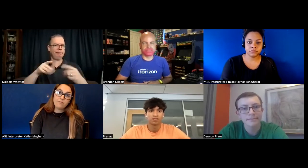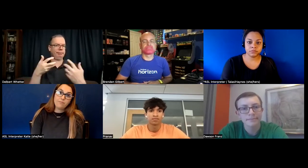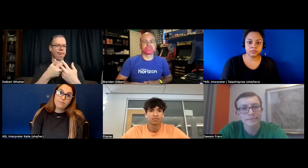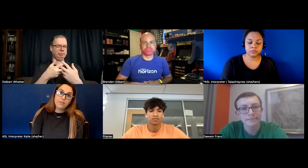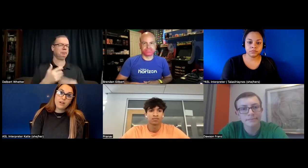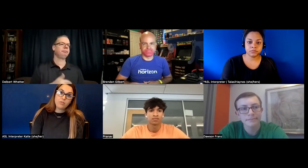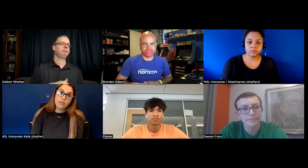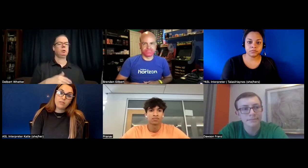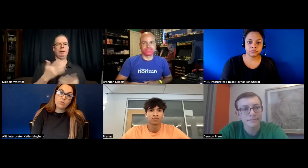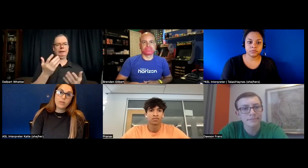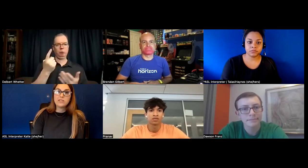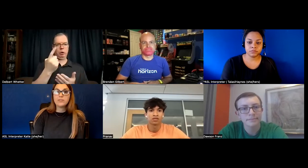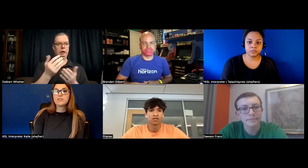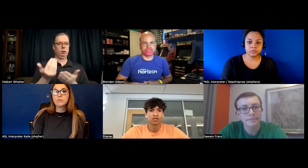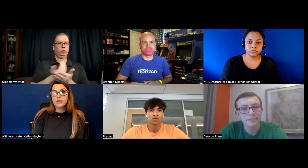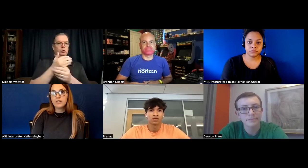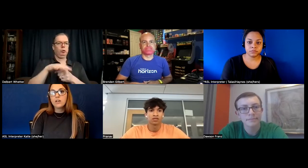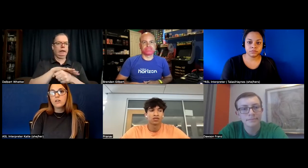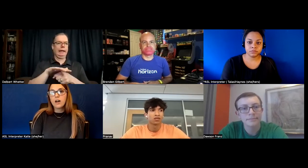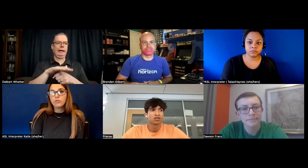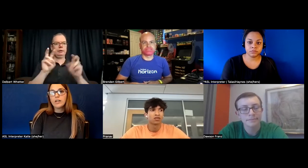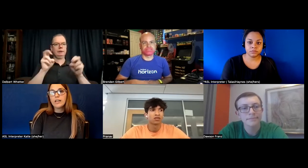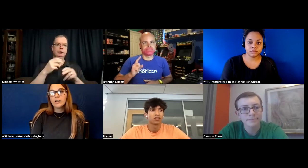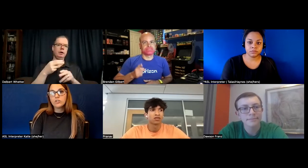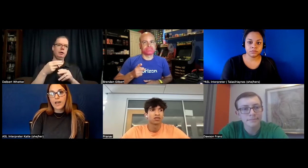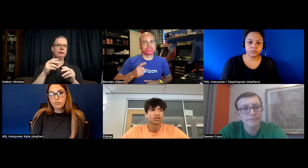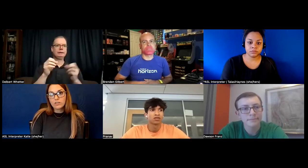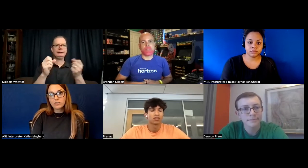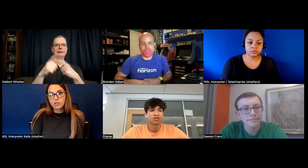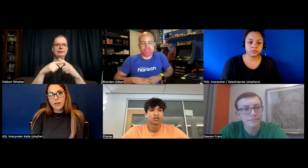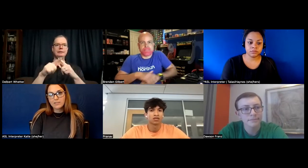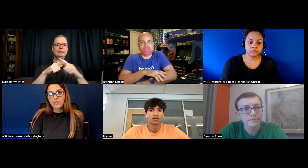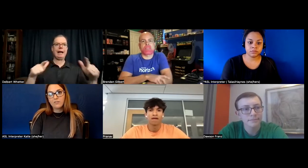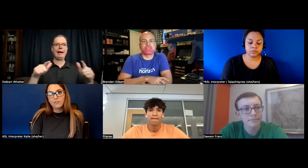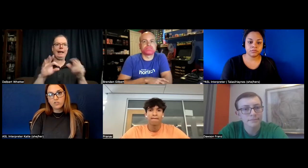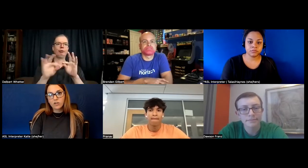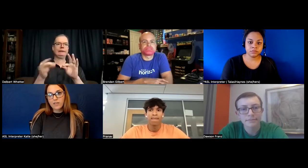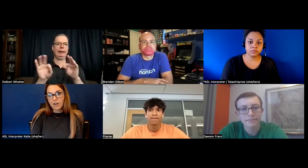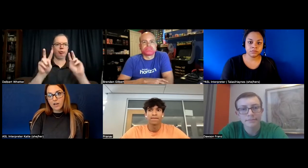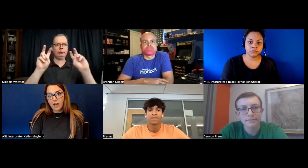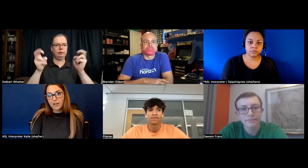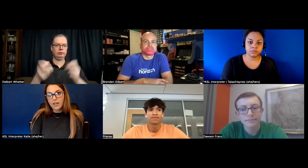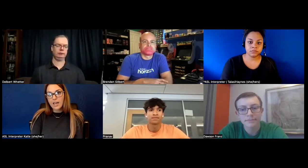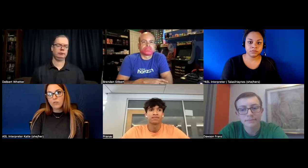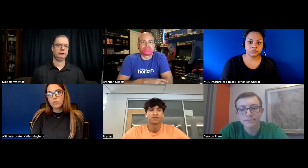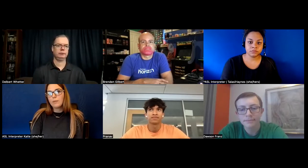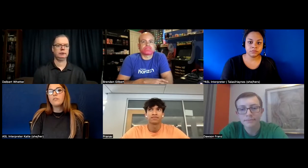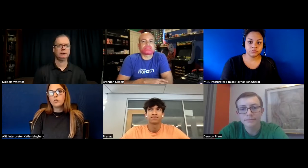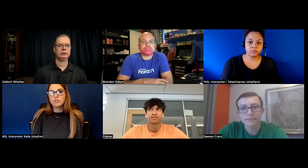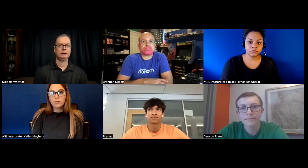you know the quite the same accessibility uh reading english captions so it depends on the feature in the area and what type of language is